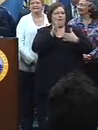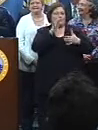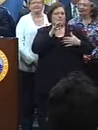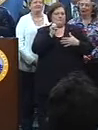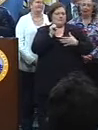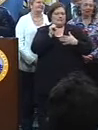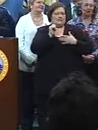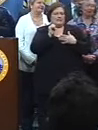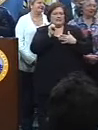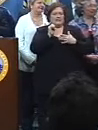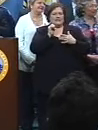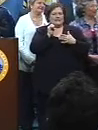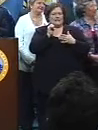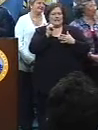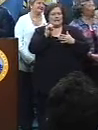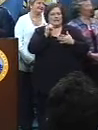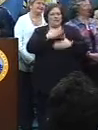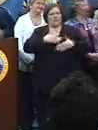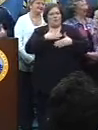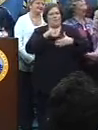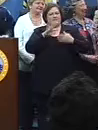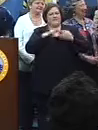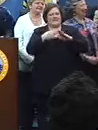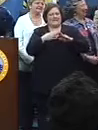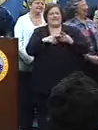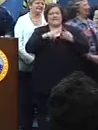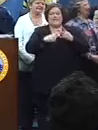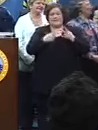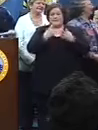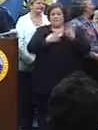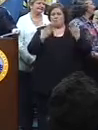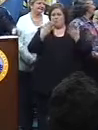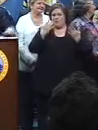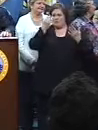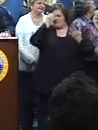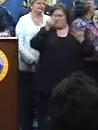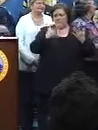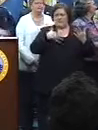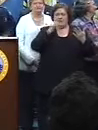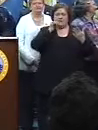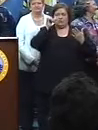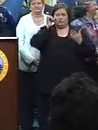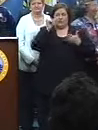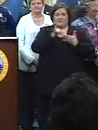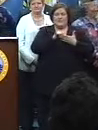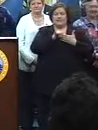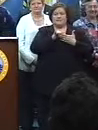to the joy in the city. Secondly, somebody reminded me yesterday that